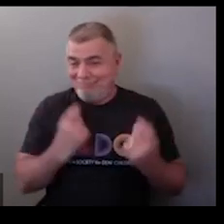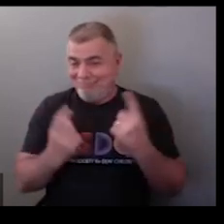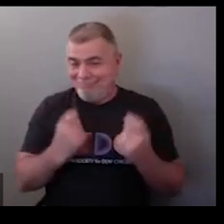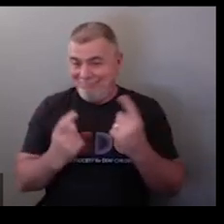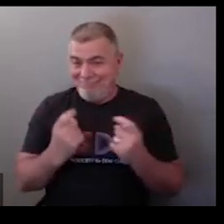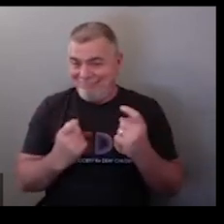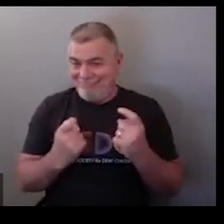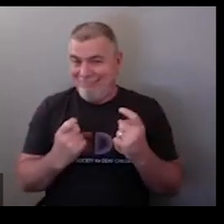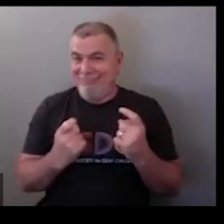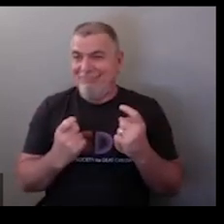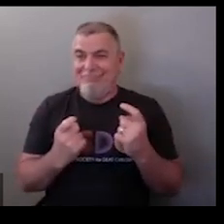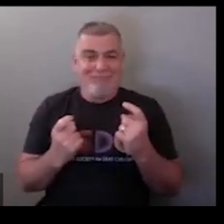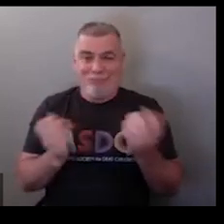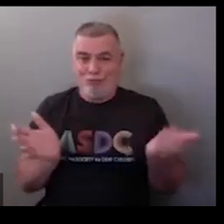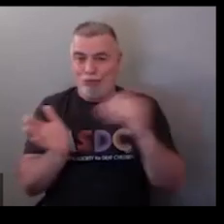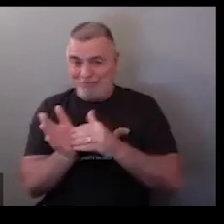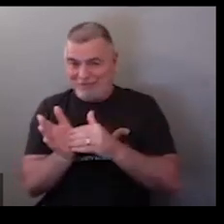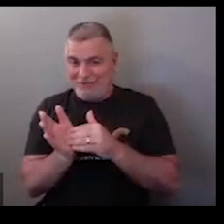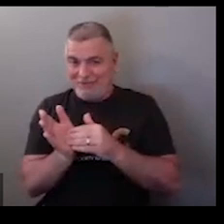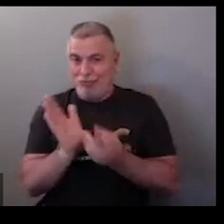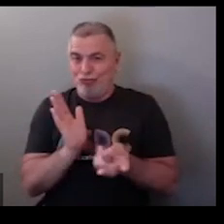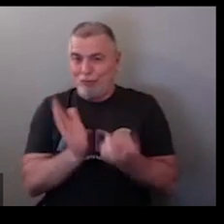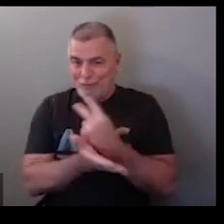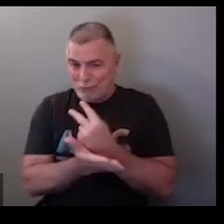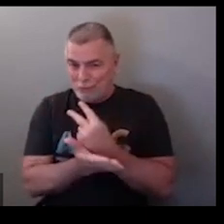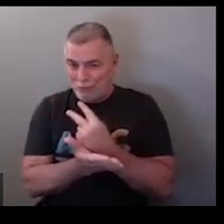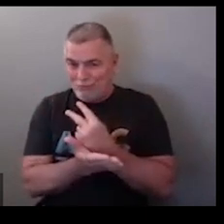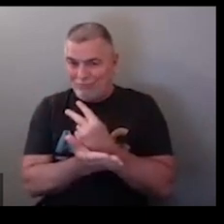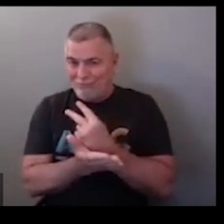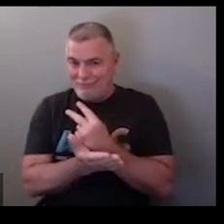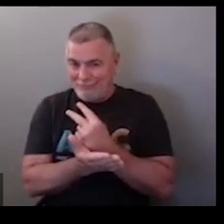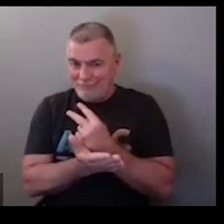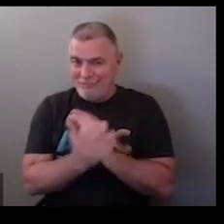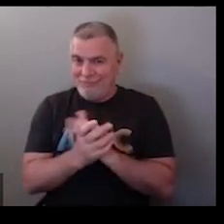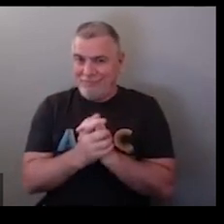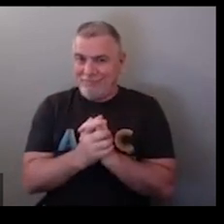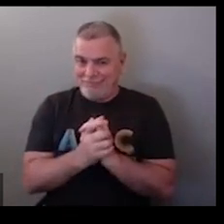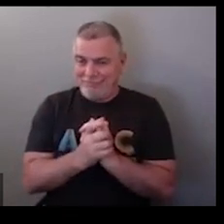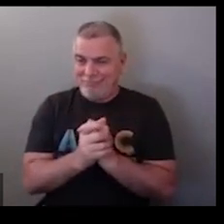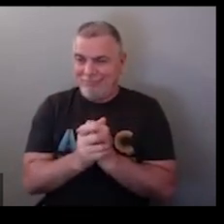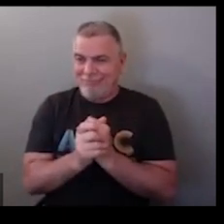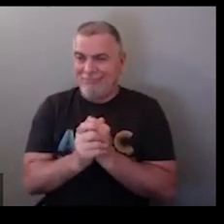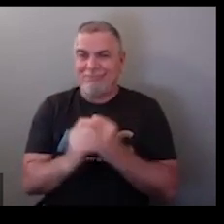okay any questions all right we'll go ahead and review those